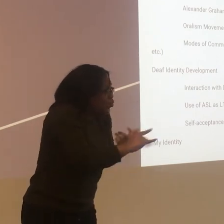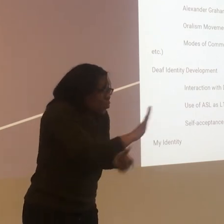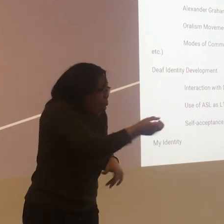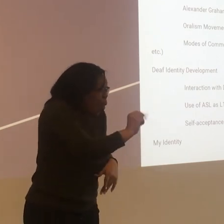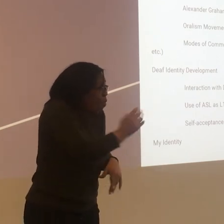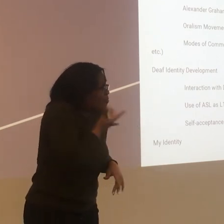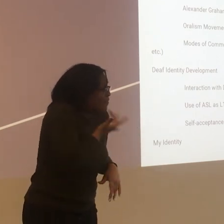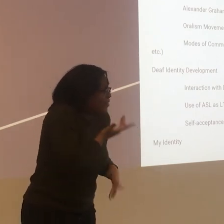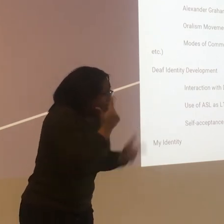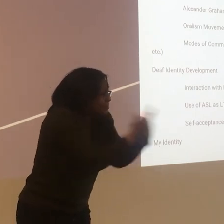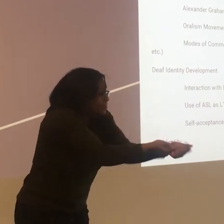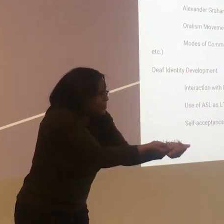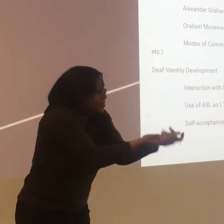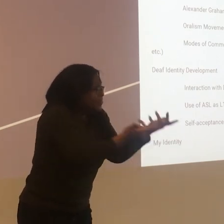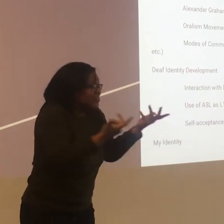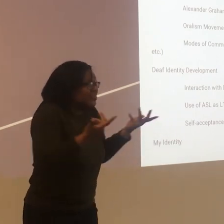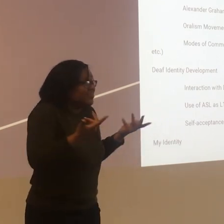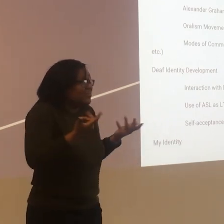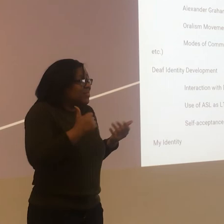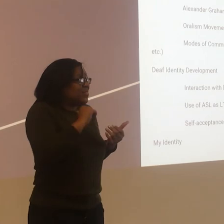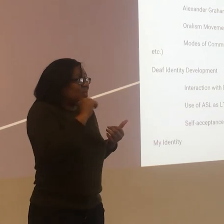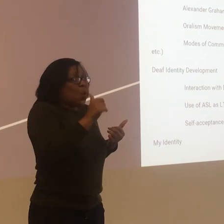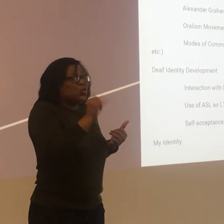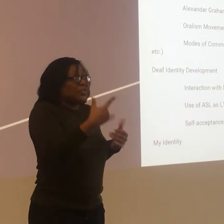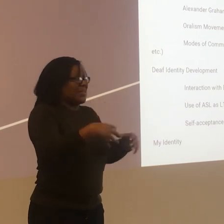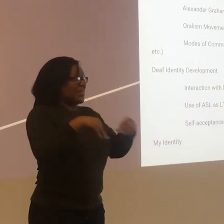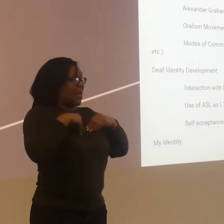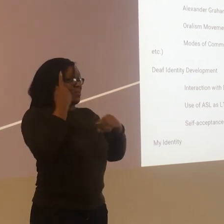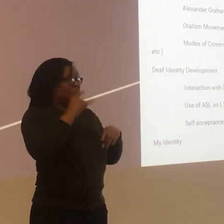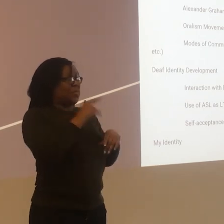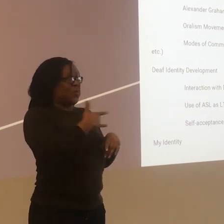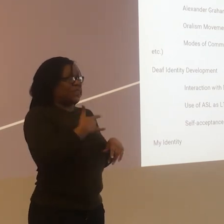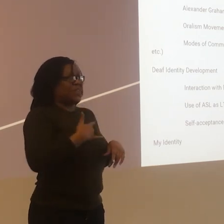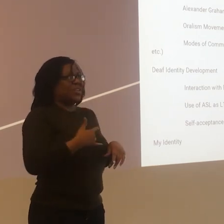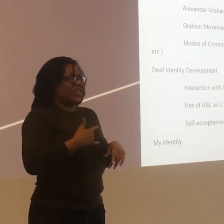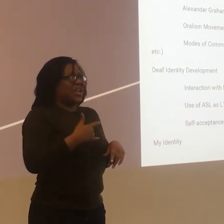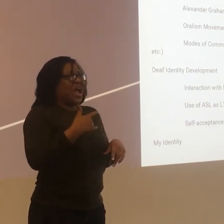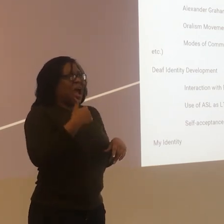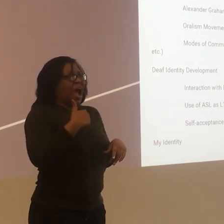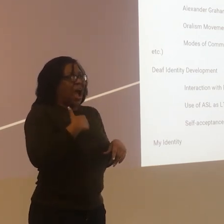need a black interpreter, it's your right to request a black interpreter.